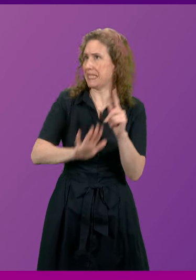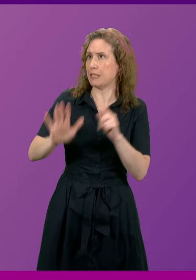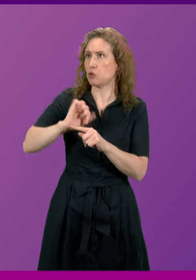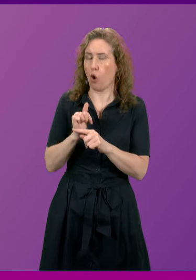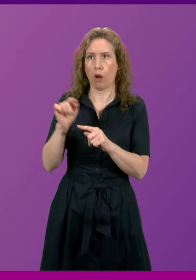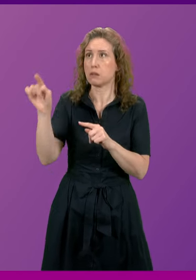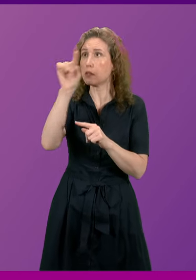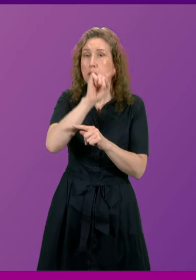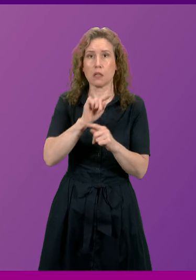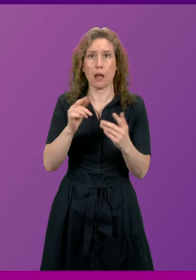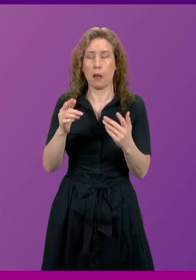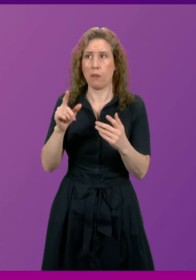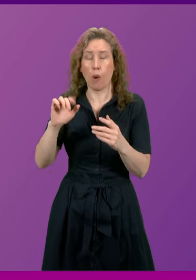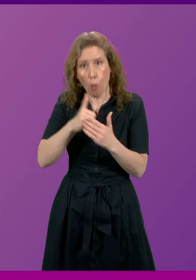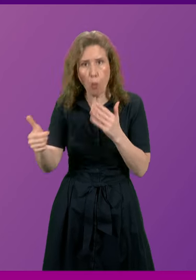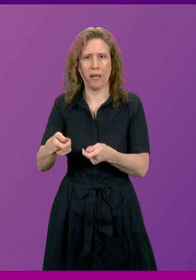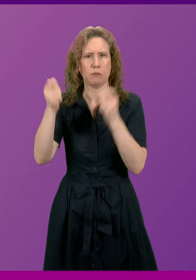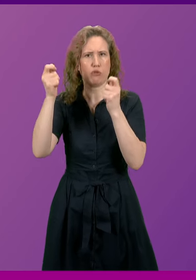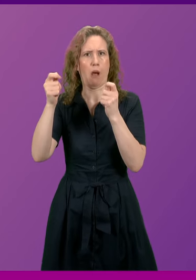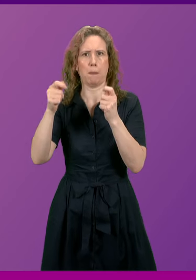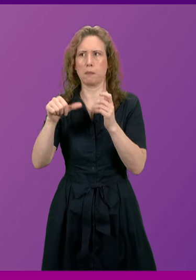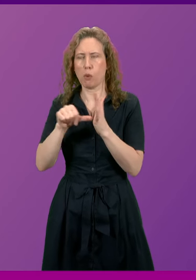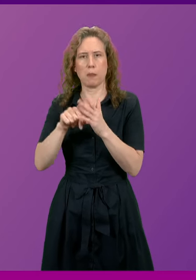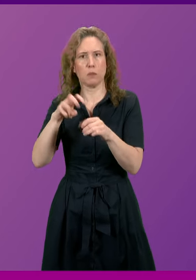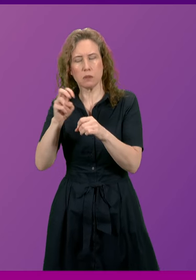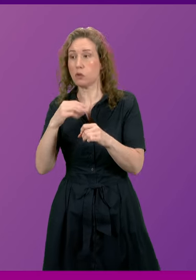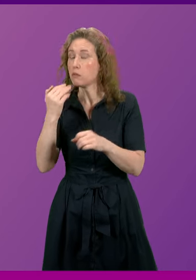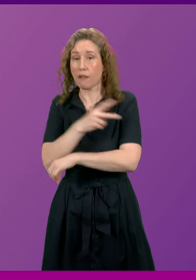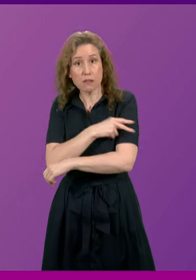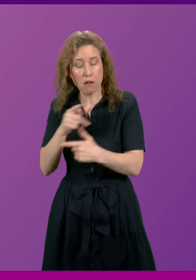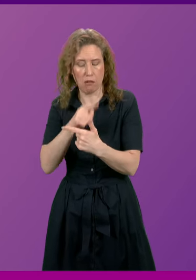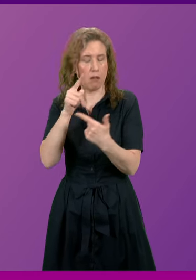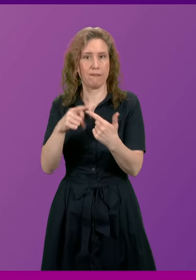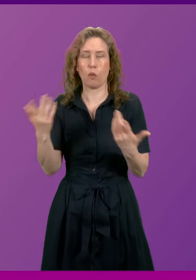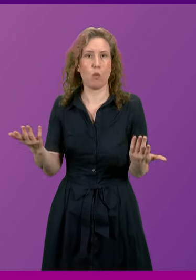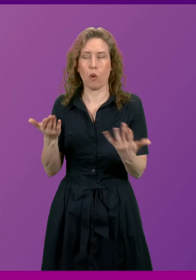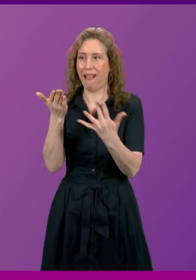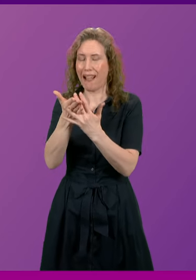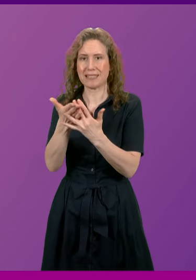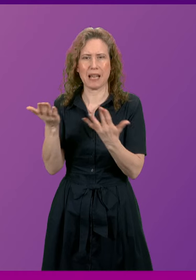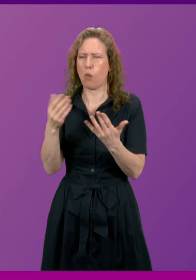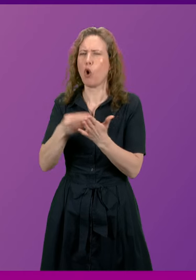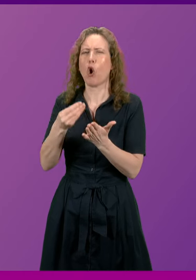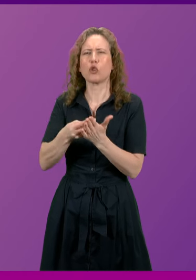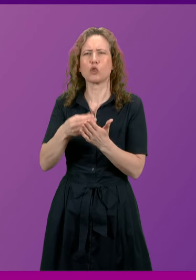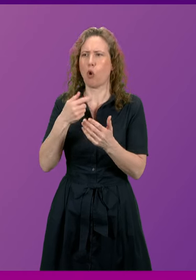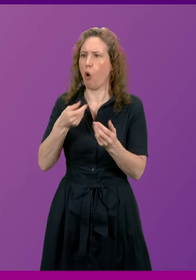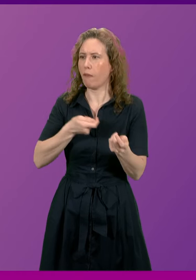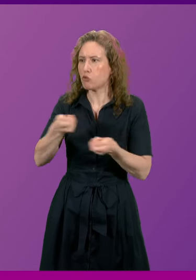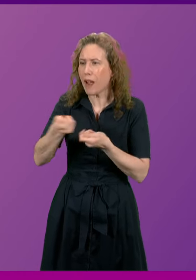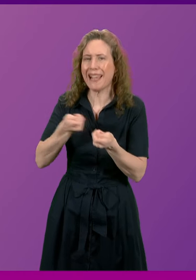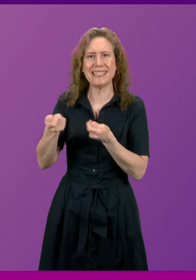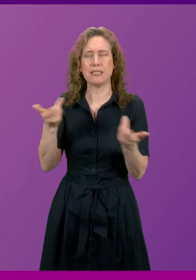suffering from the effects of Brexit whether that's about the availability of staff or it's about access the cost of doing business